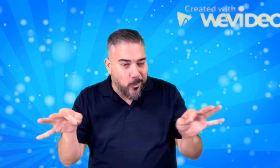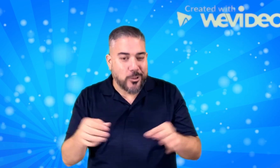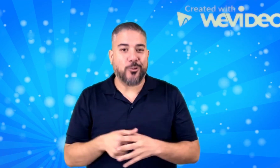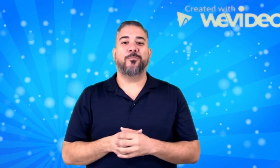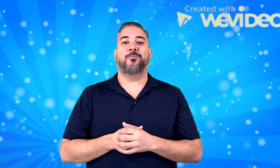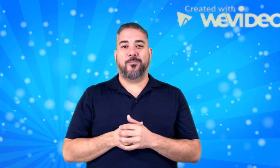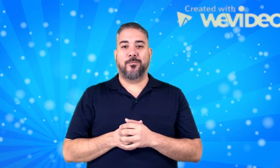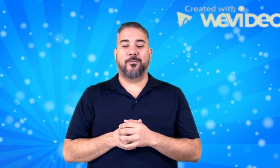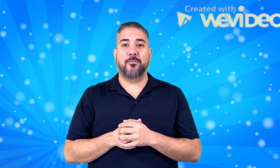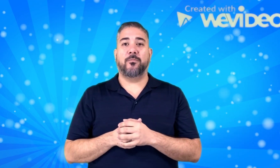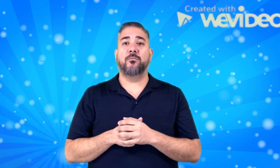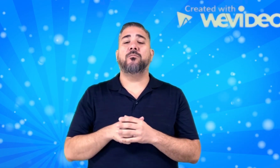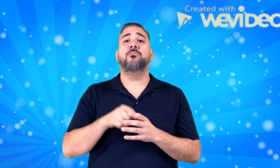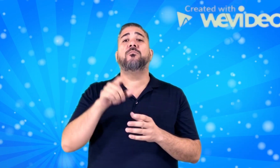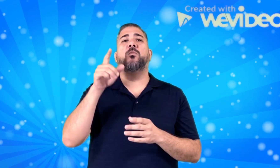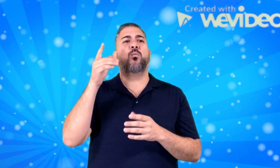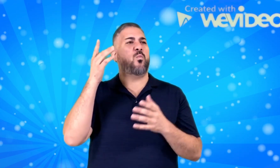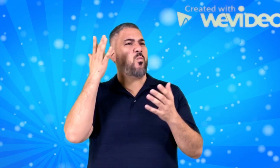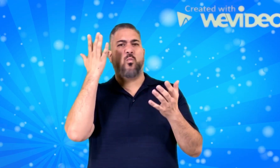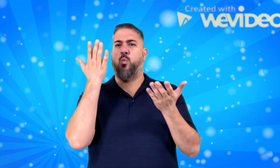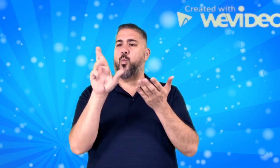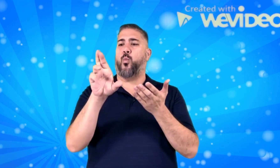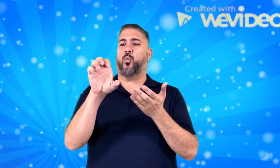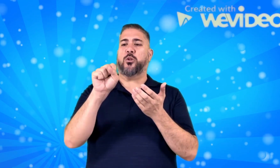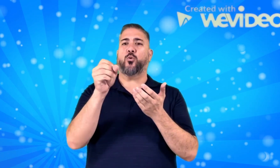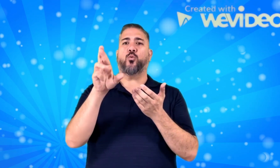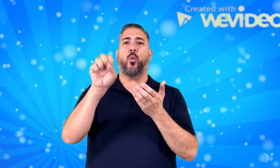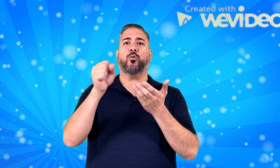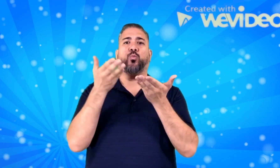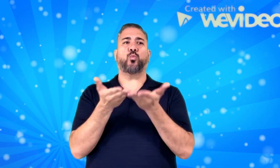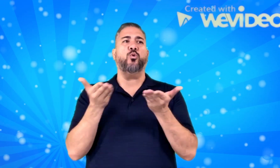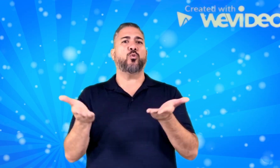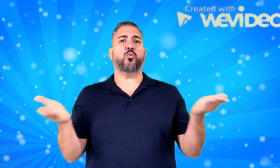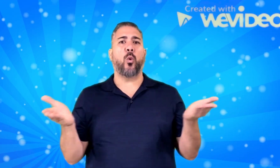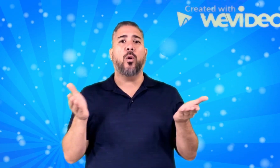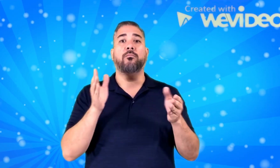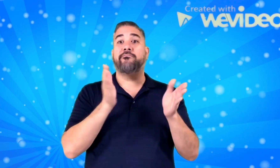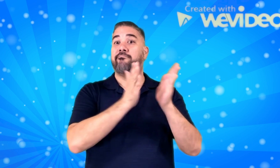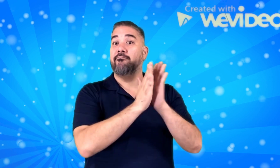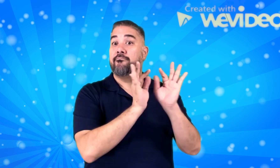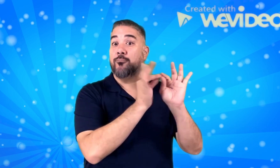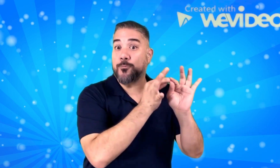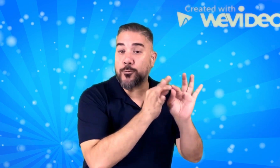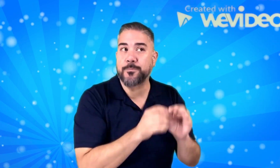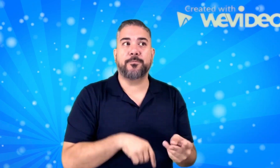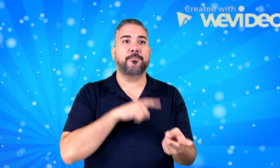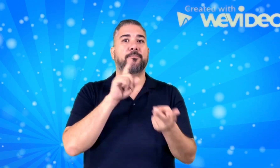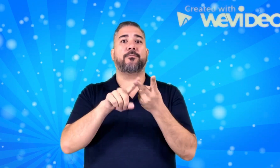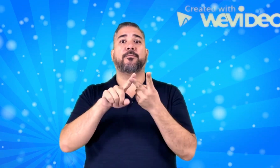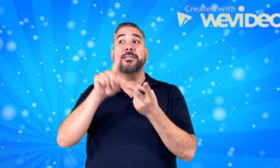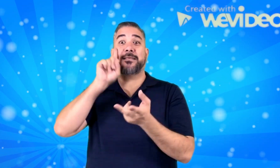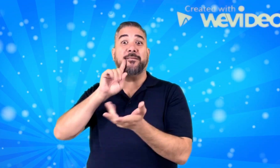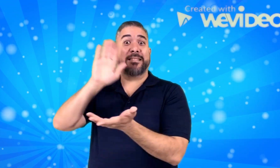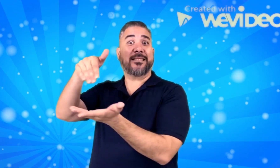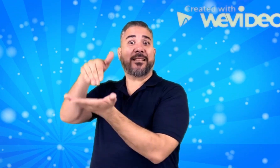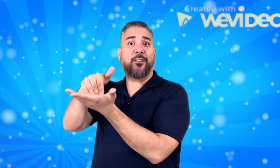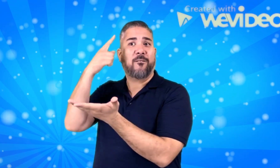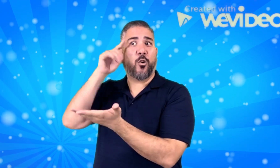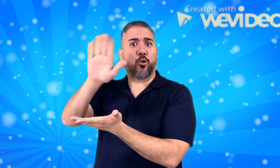Resources available for the Deaf, like requesting an interpreter, Centers for Deaf Rights, and many more